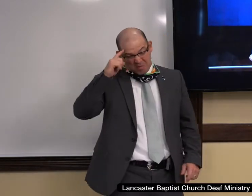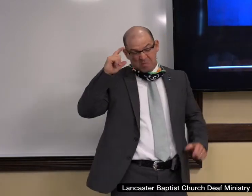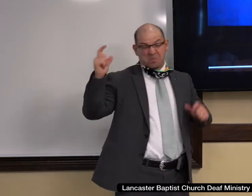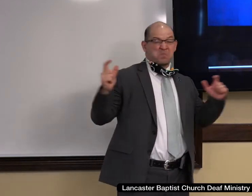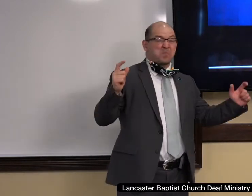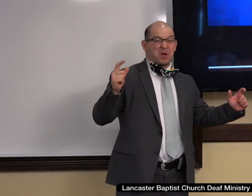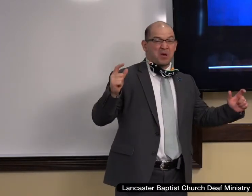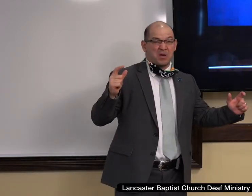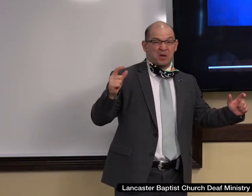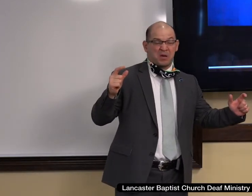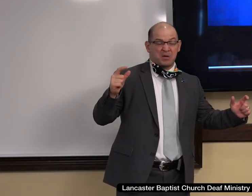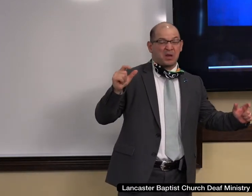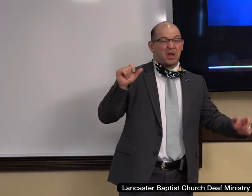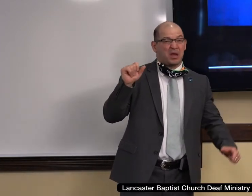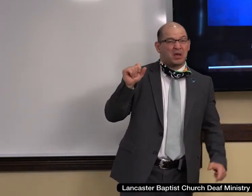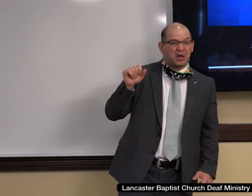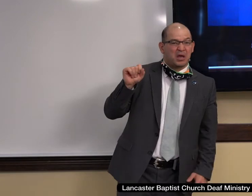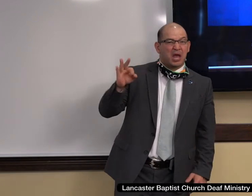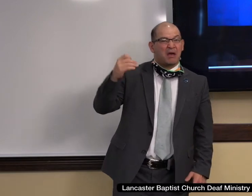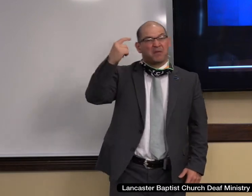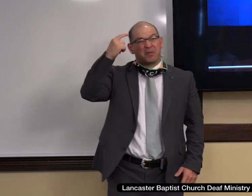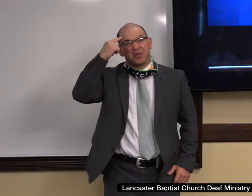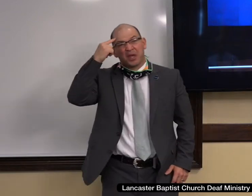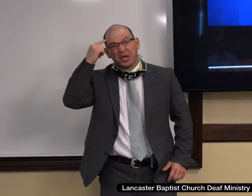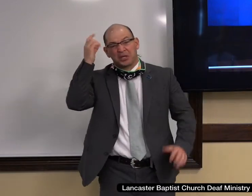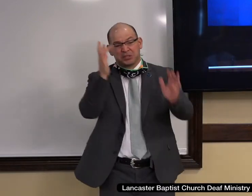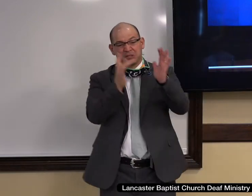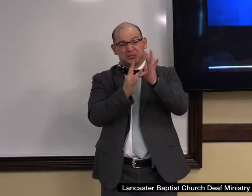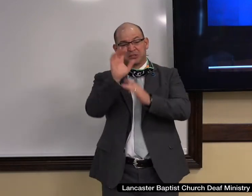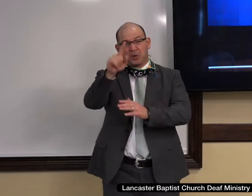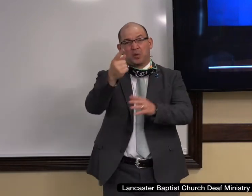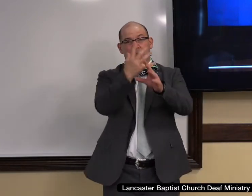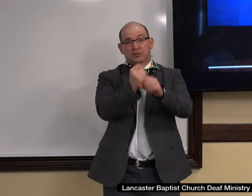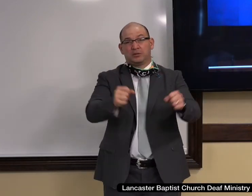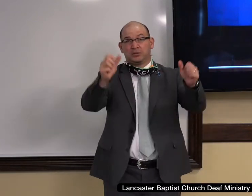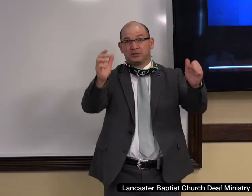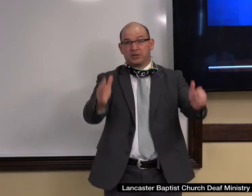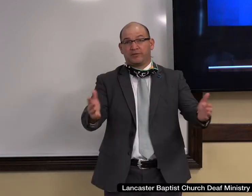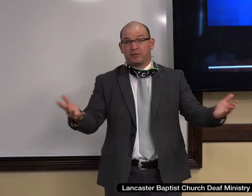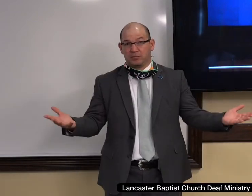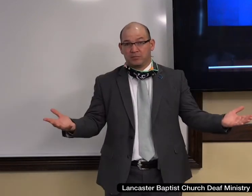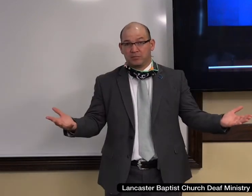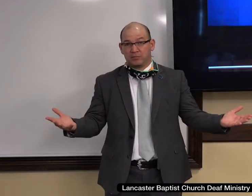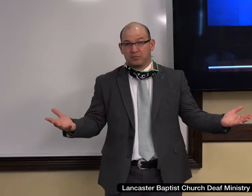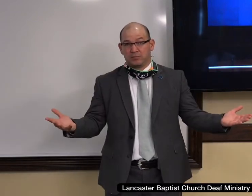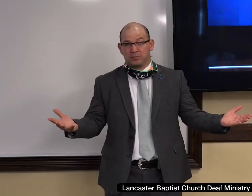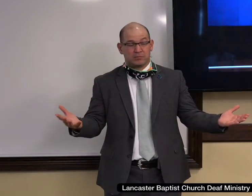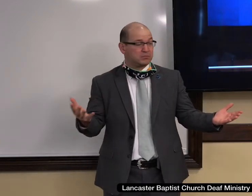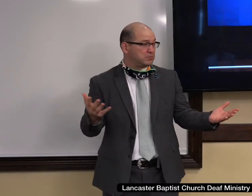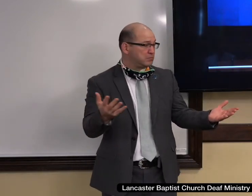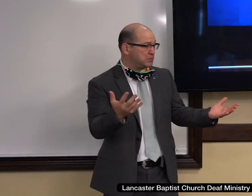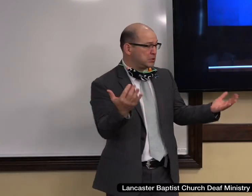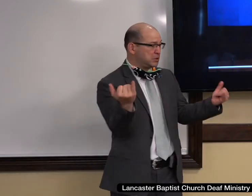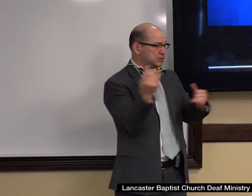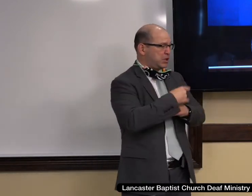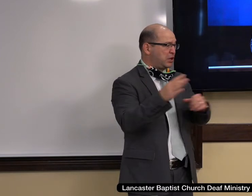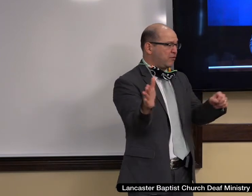only path to God must go through Jesus Christ of Nazareth. In a day of religious pluralism and tolerance, this